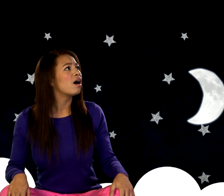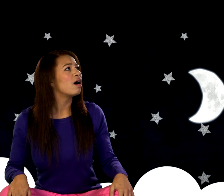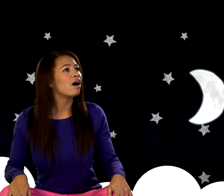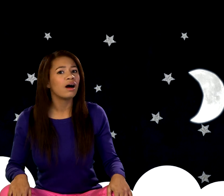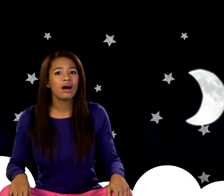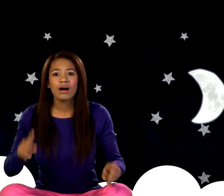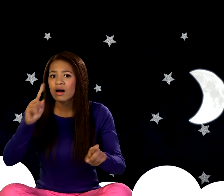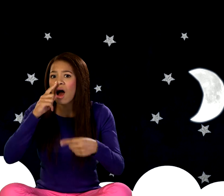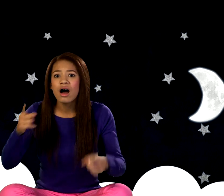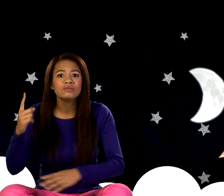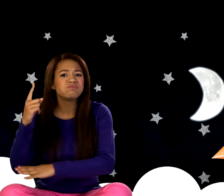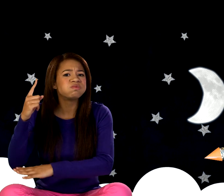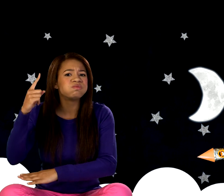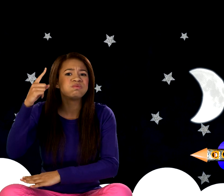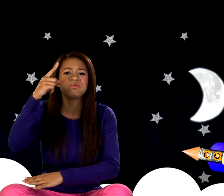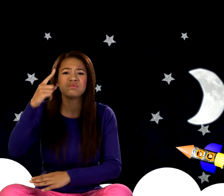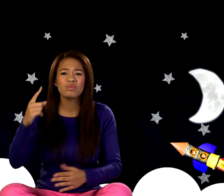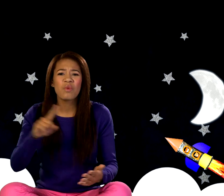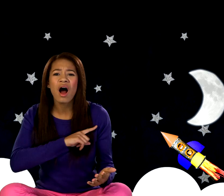But what do you mean? That the moon has no air